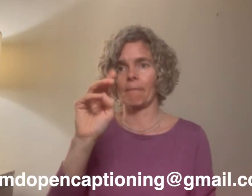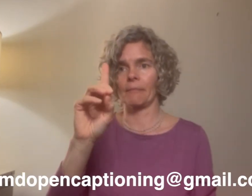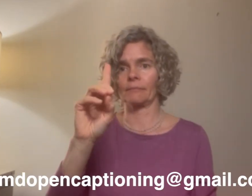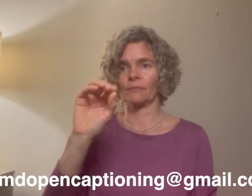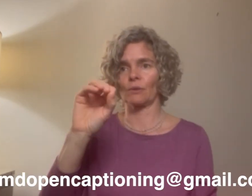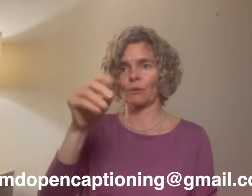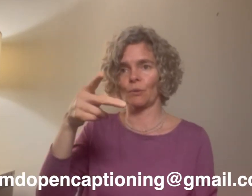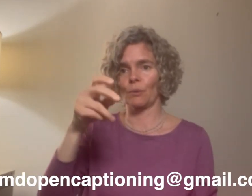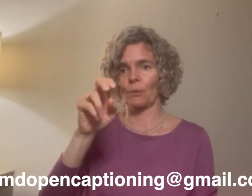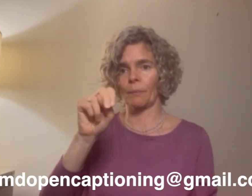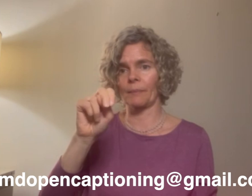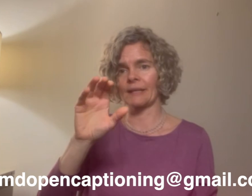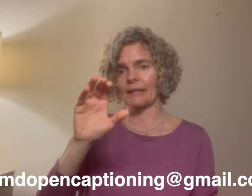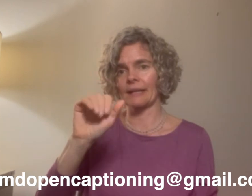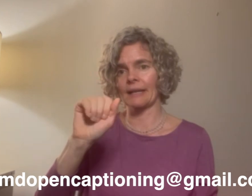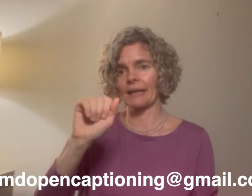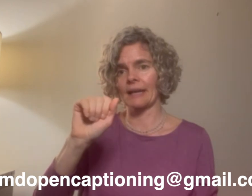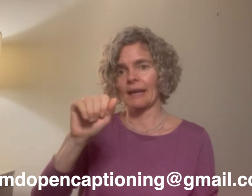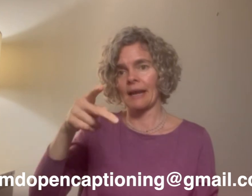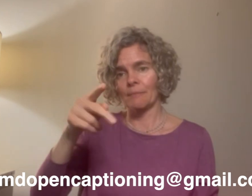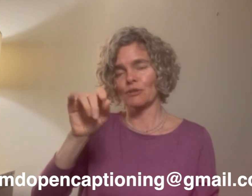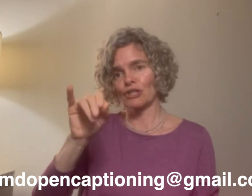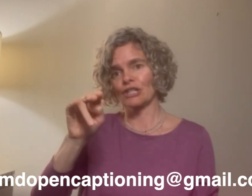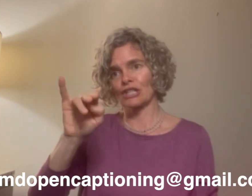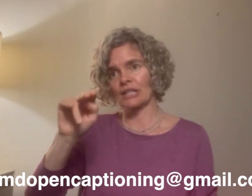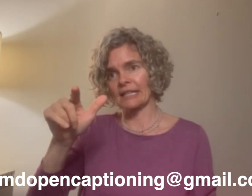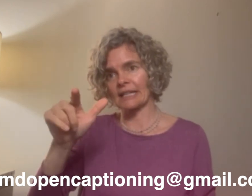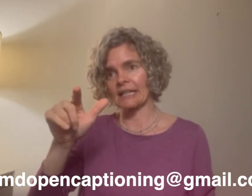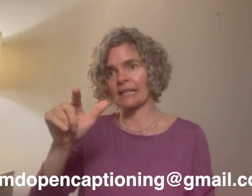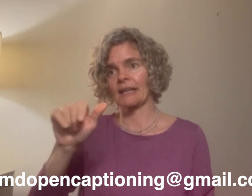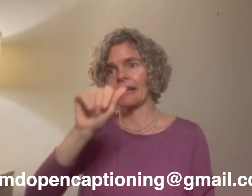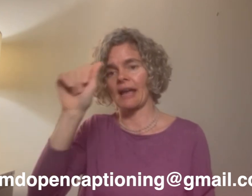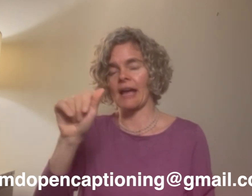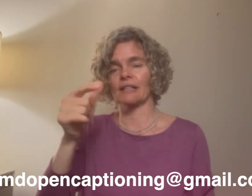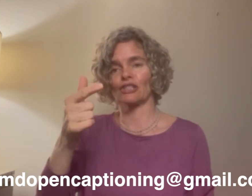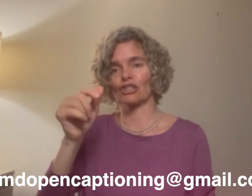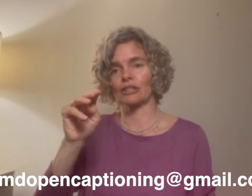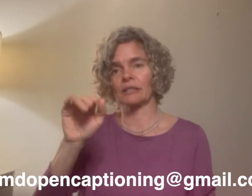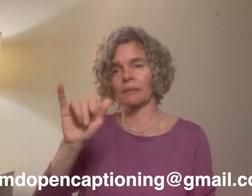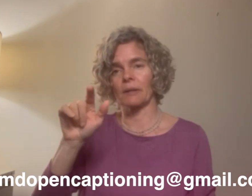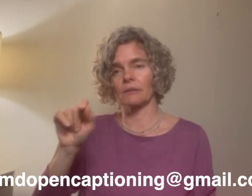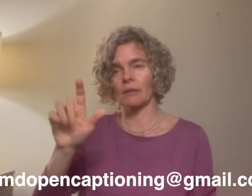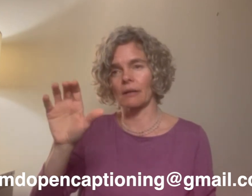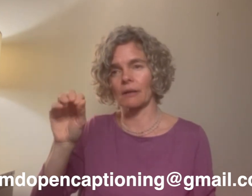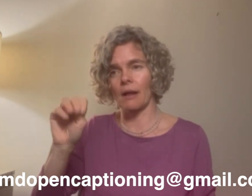I'm going to go home.